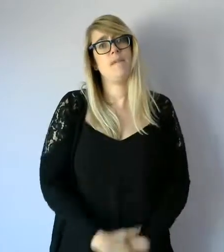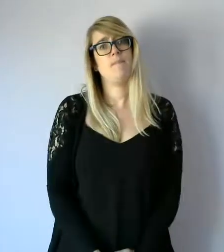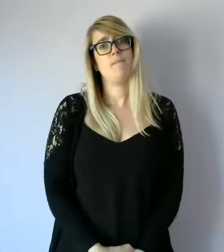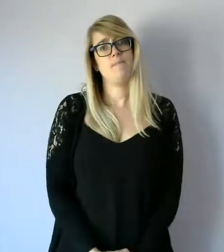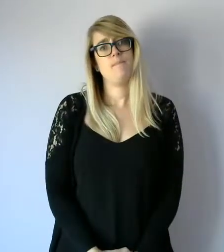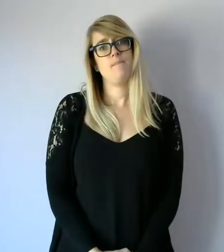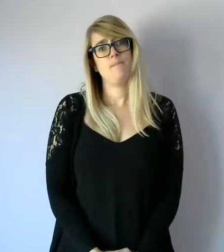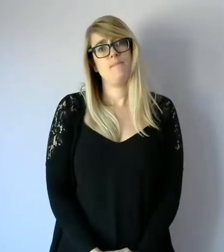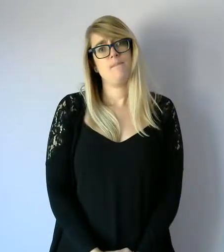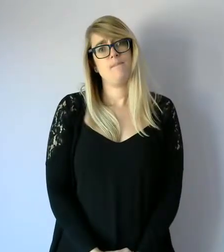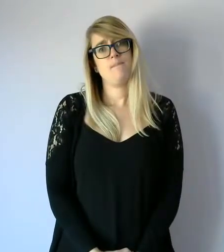5. 5.